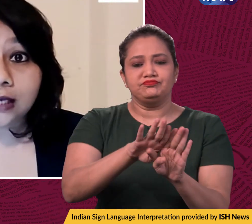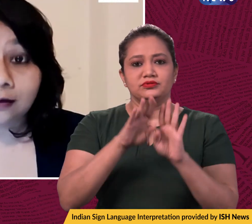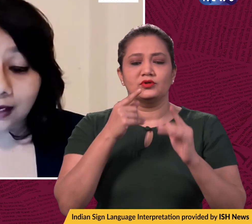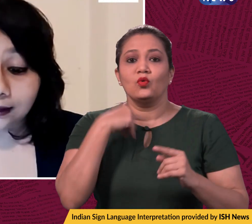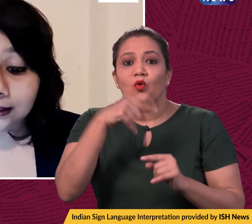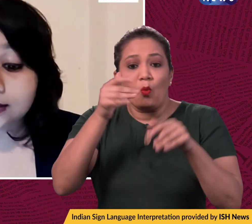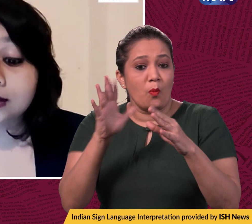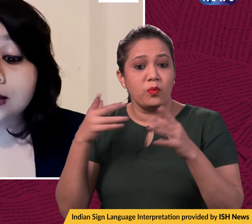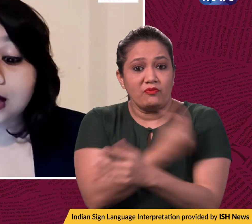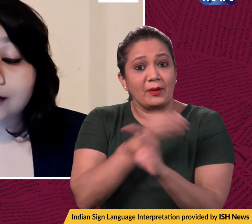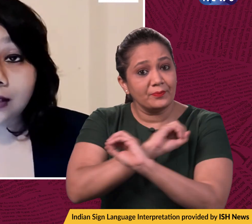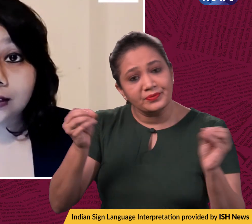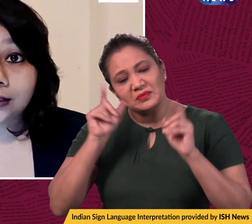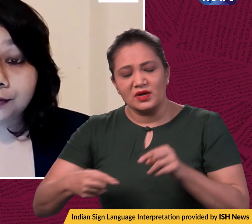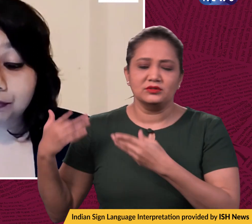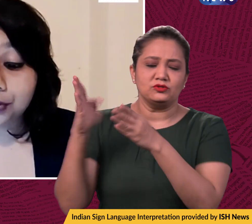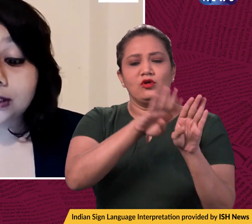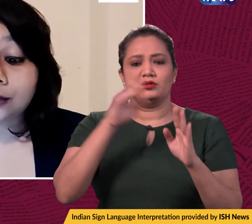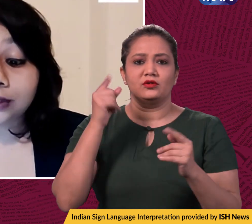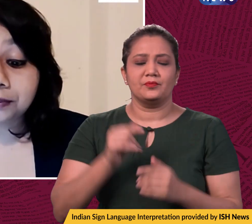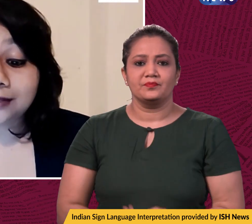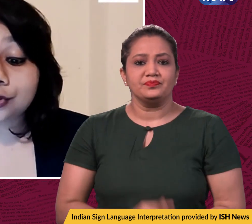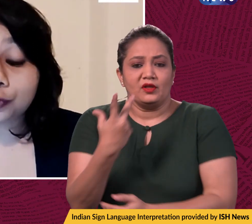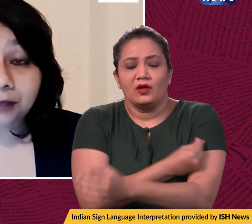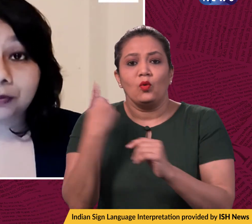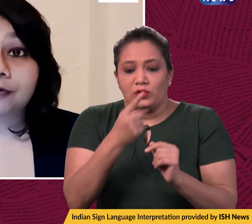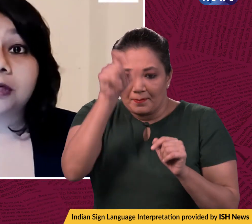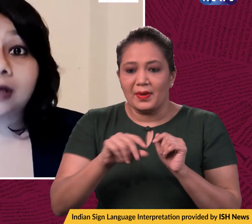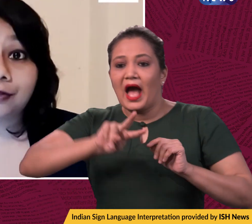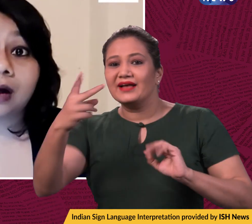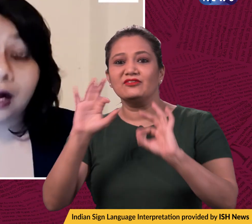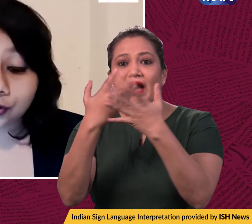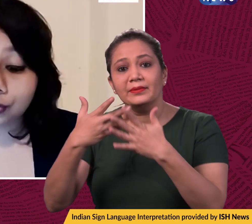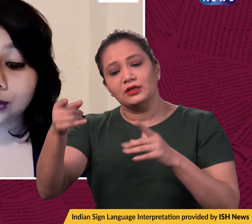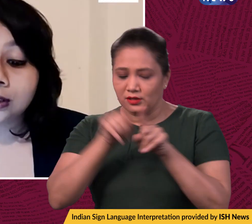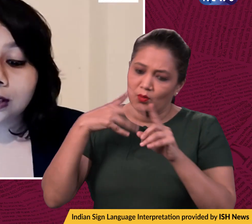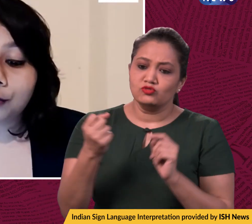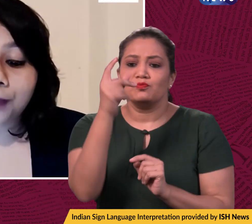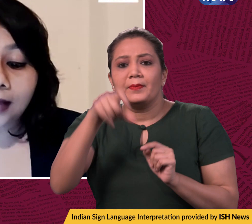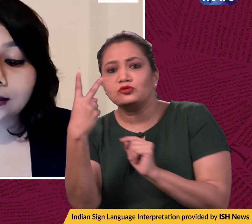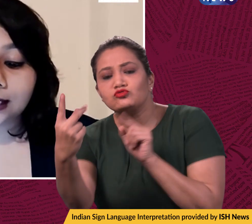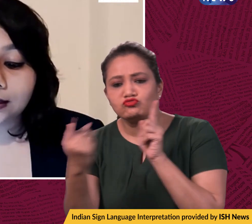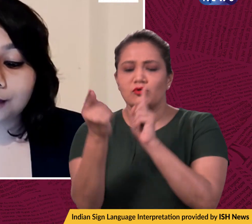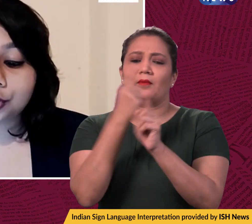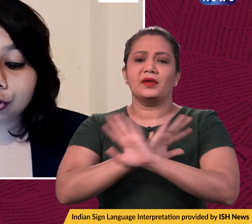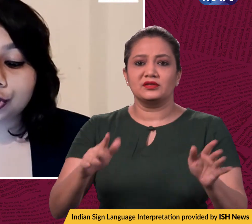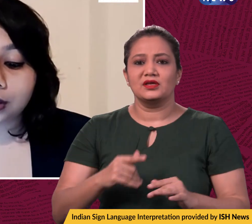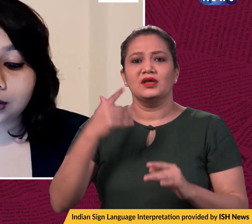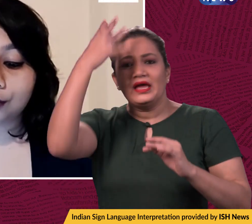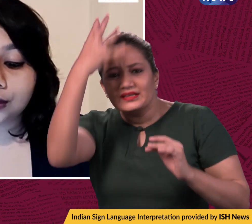the unvaccinated. Unvaccinated people can only meet two people from another household. Now, bars and nightclubs should shut down